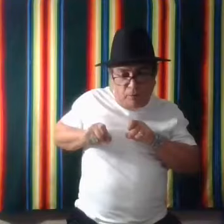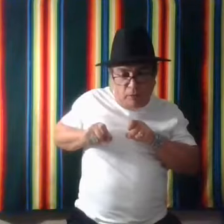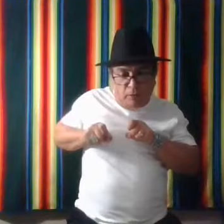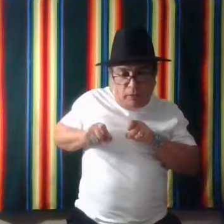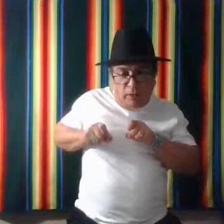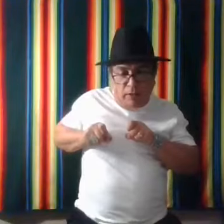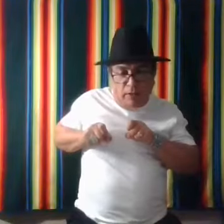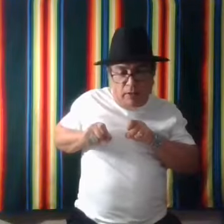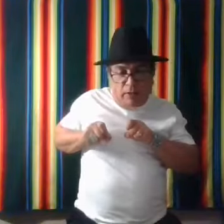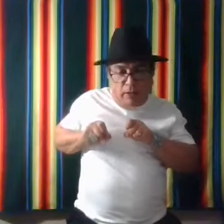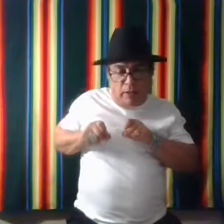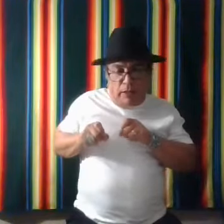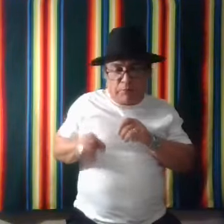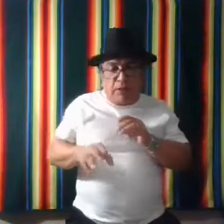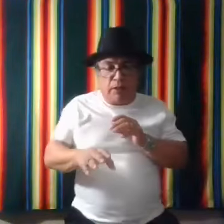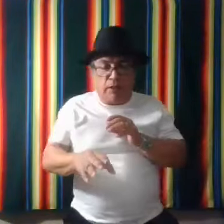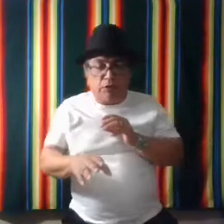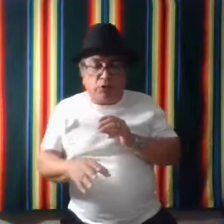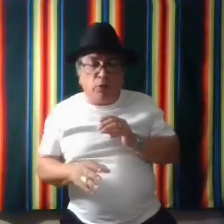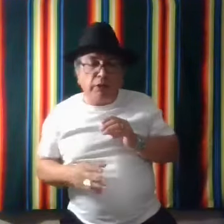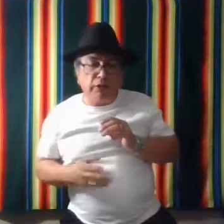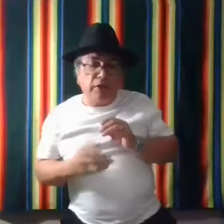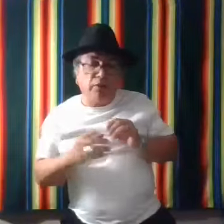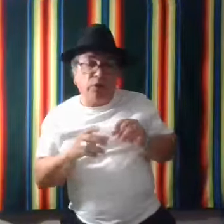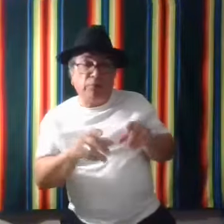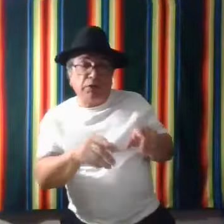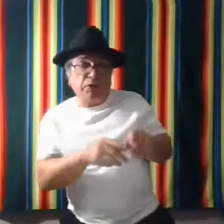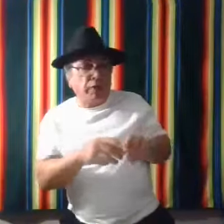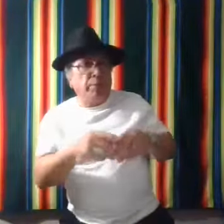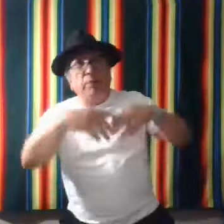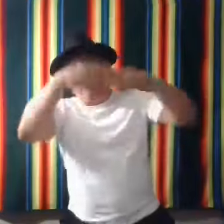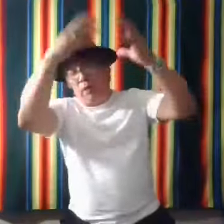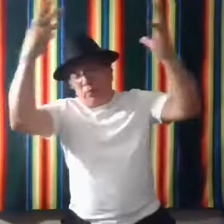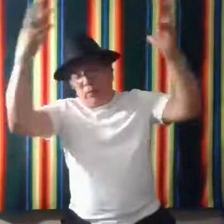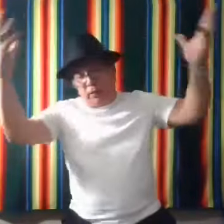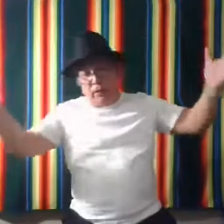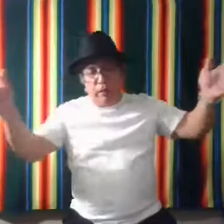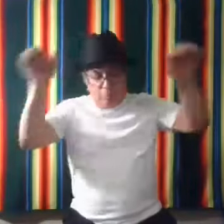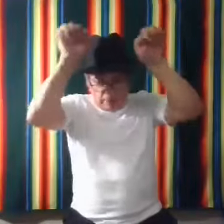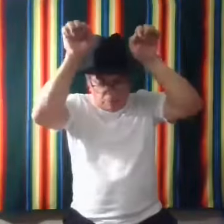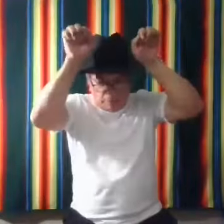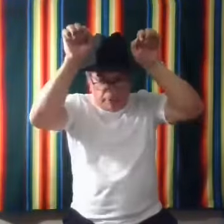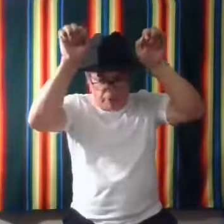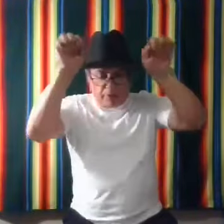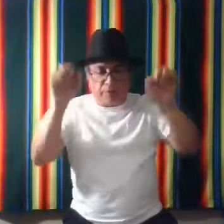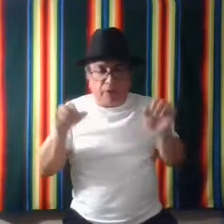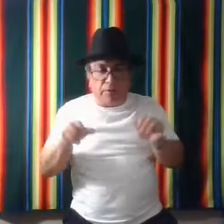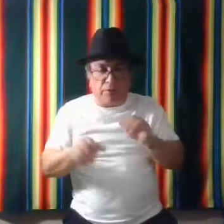Okay. I've seen in stories and stuff when they was describing maybe a big, a big bear or something that was,